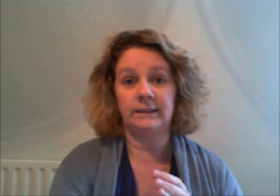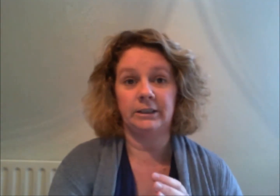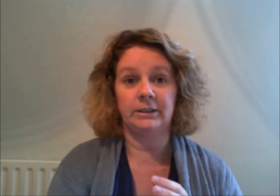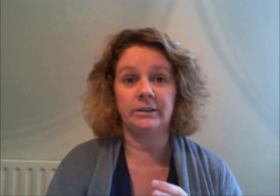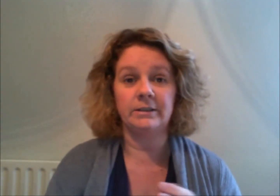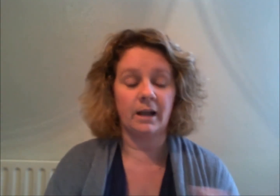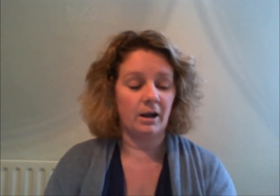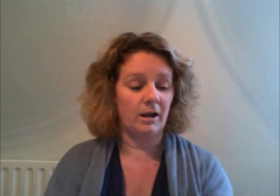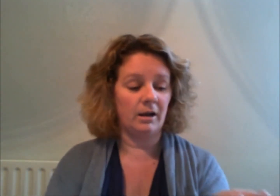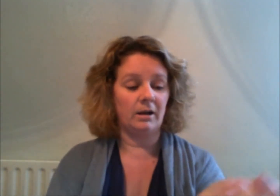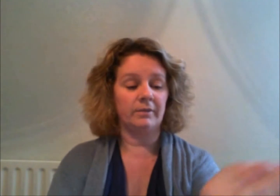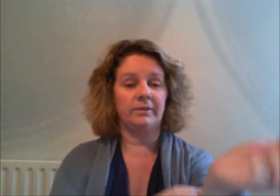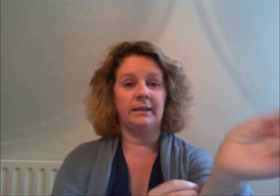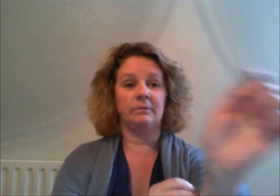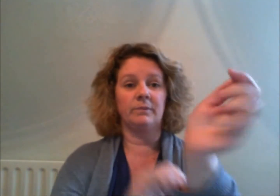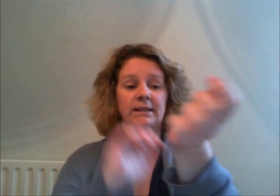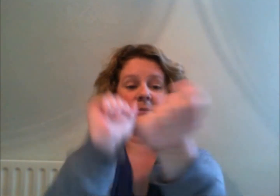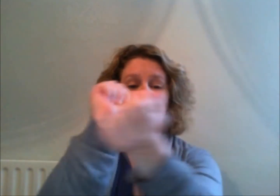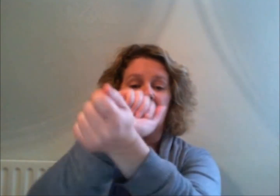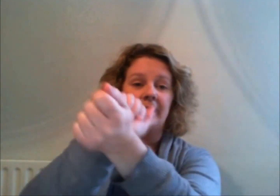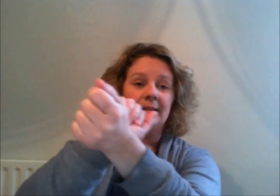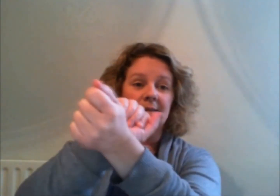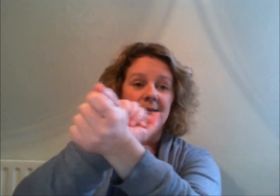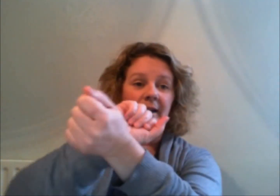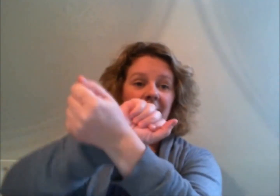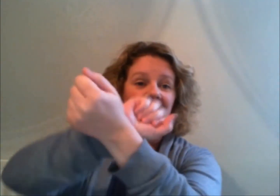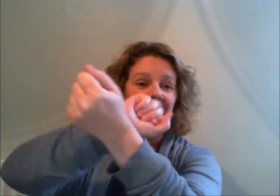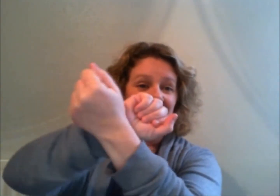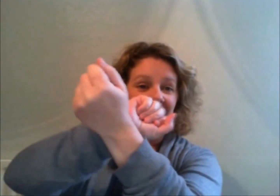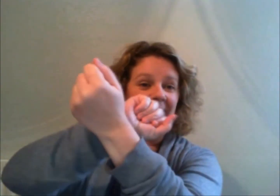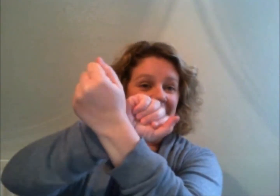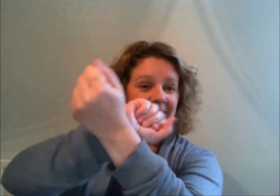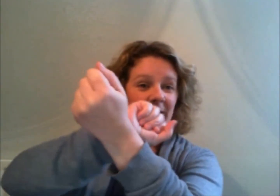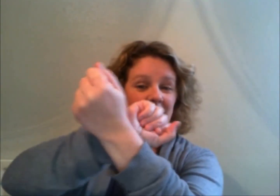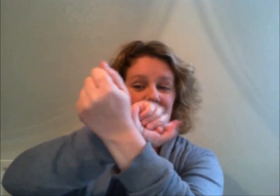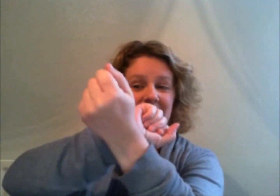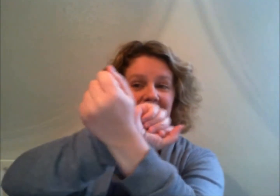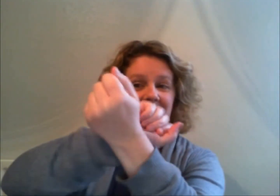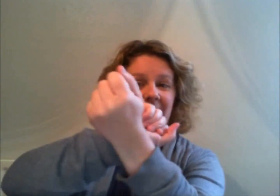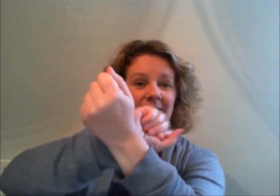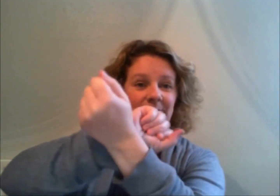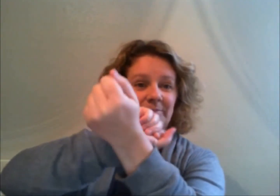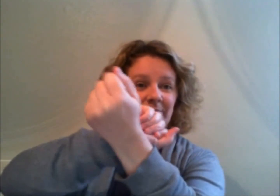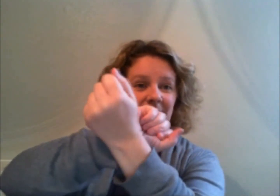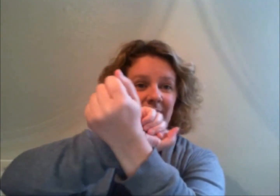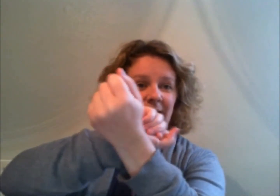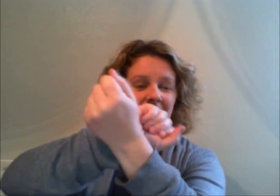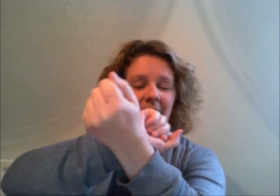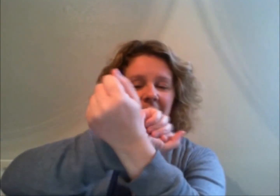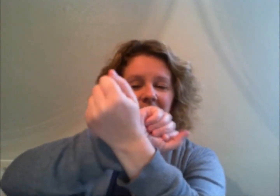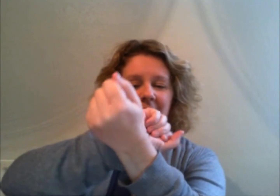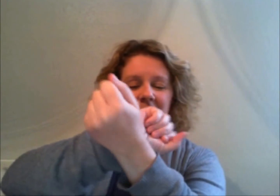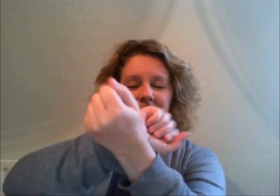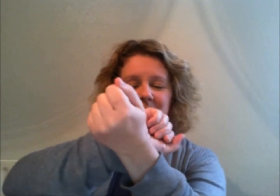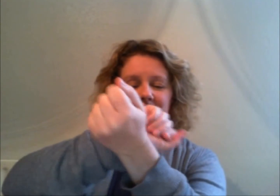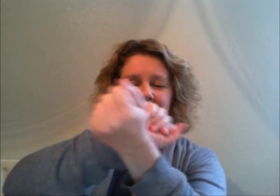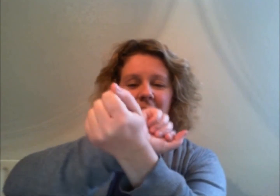use are the wrist points so I like to tap them together my